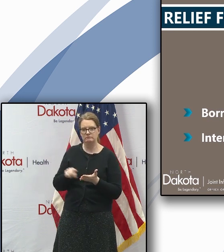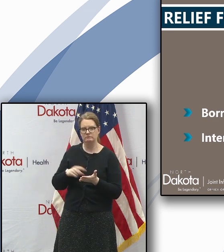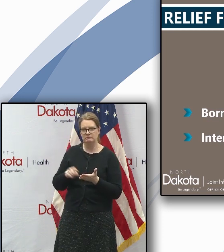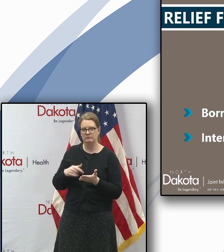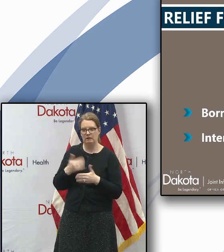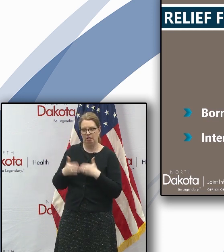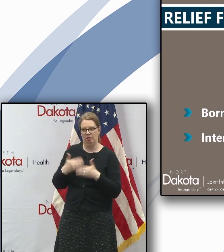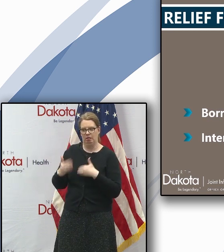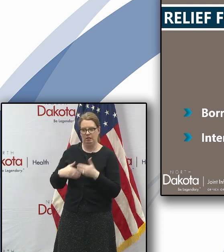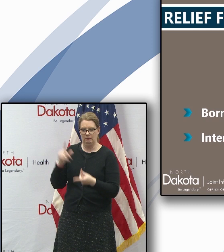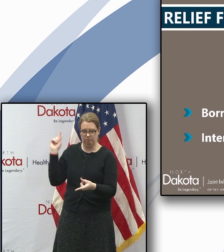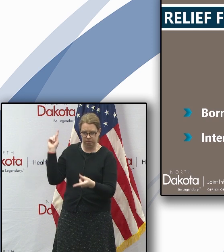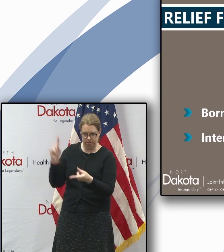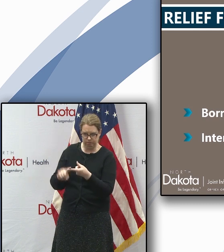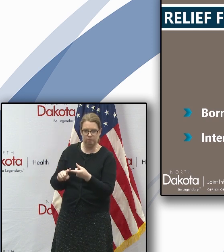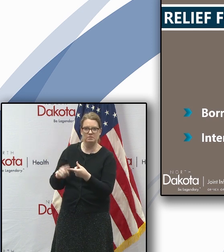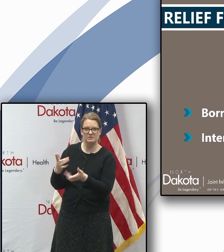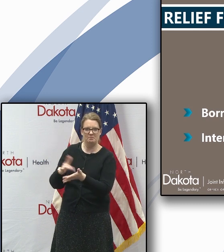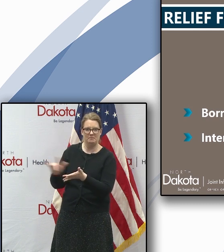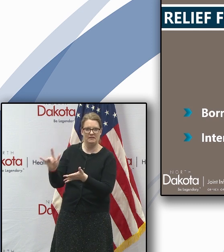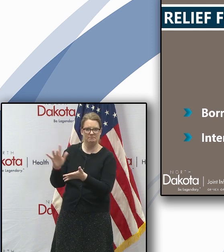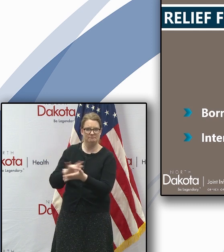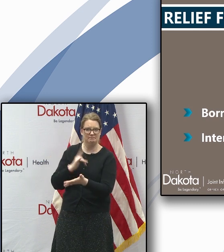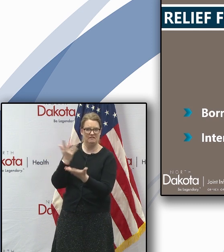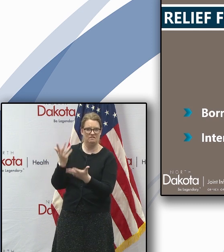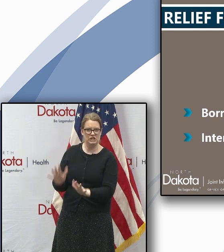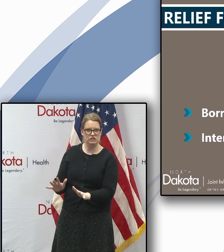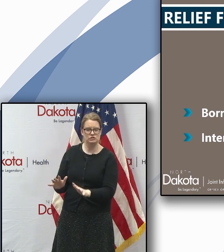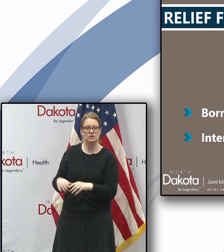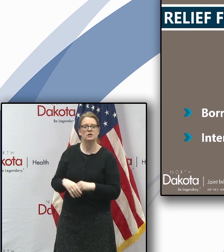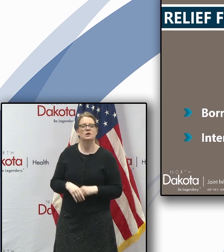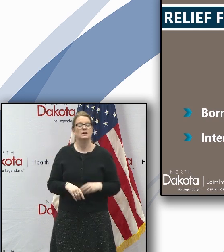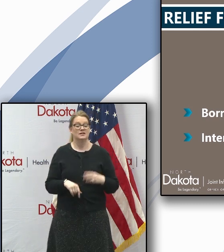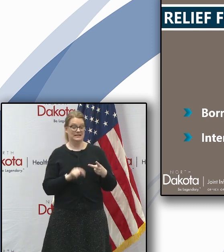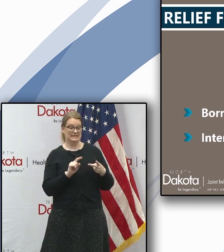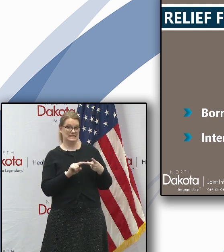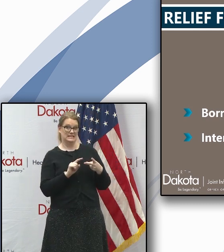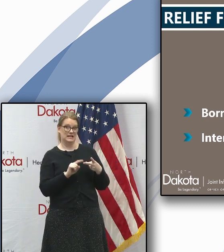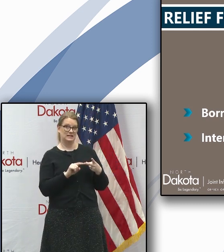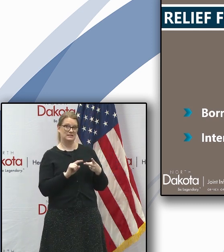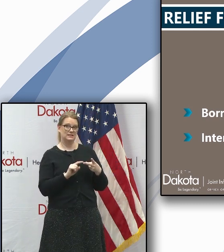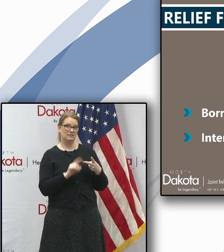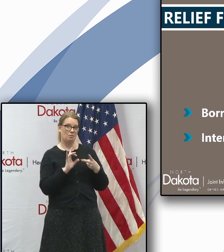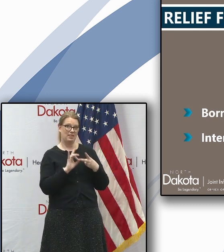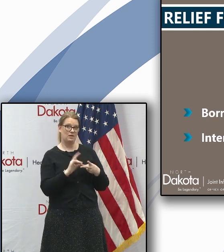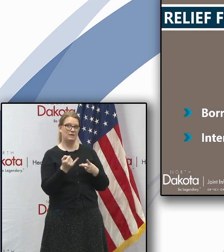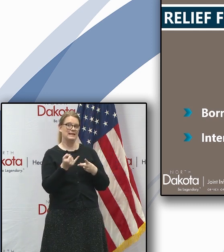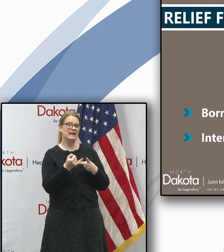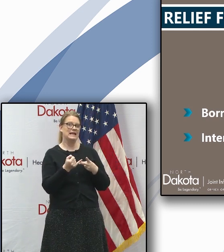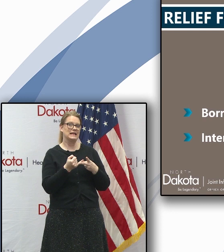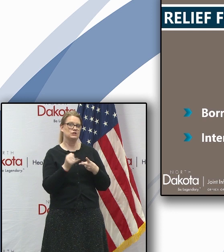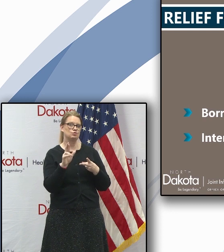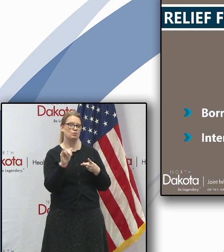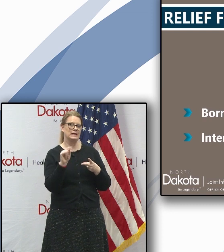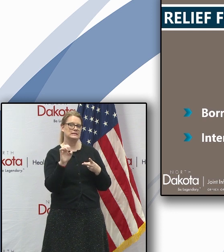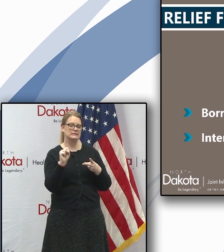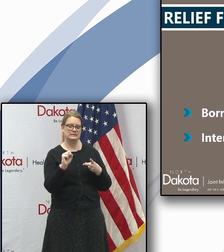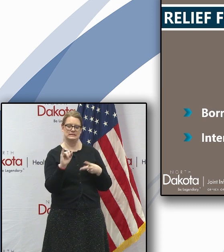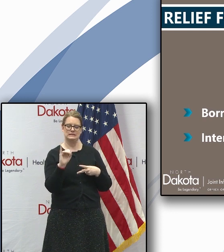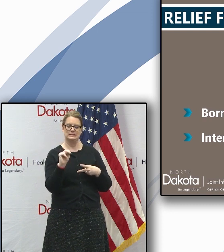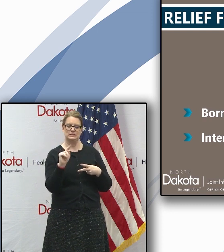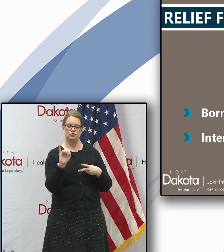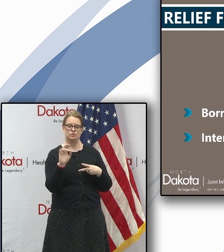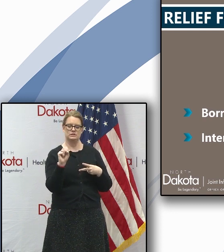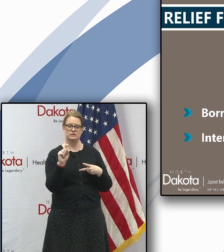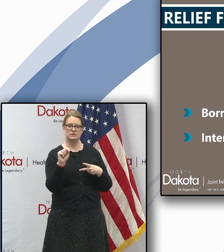as quickly as possible but this is totally up to you the second part of this is has to do with interest rates interest rates for variable